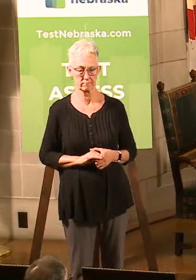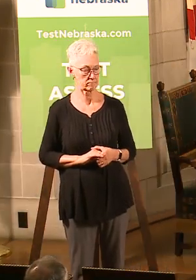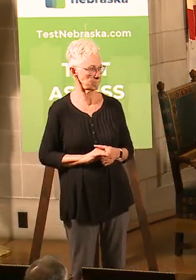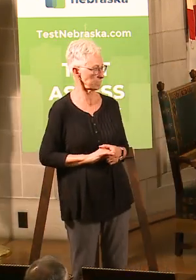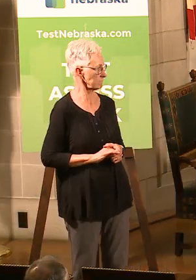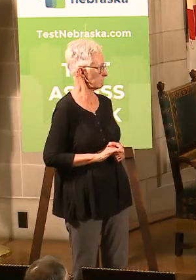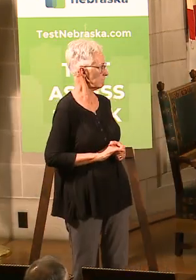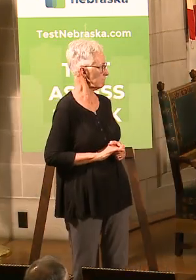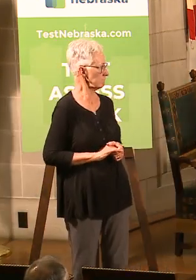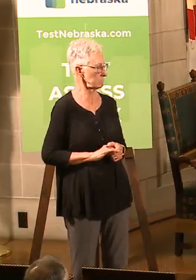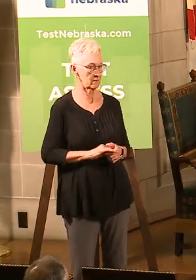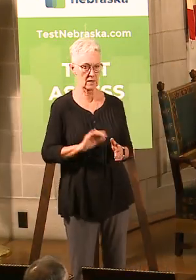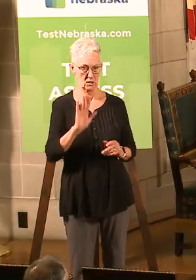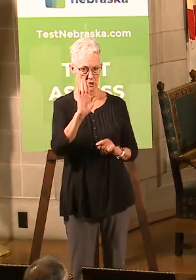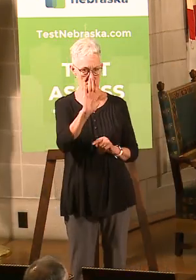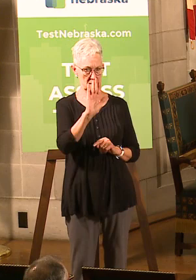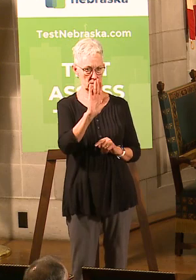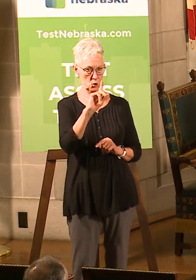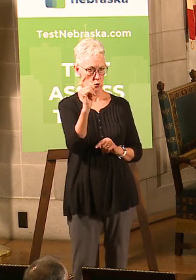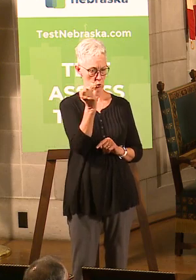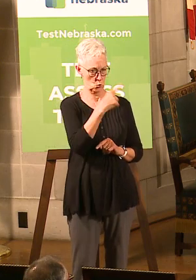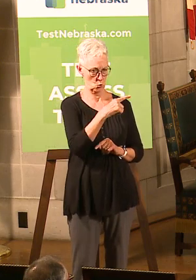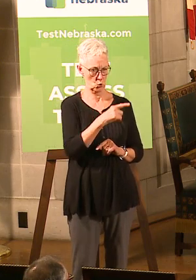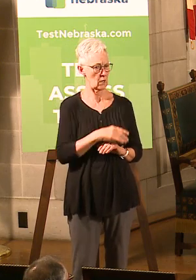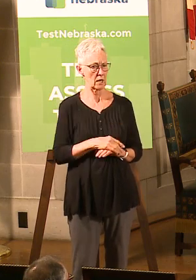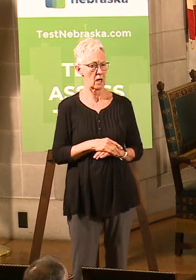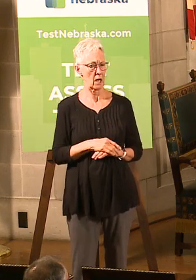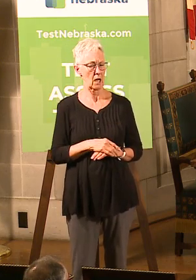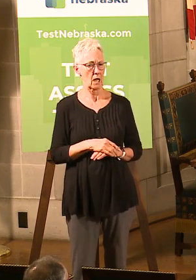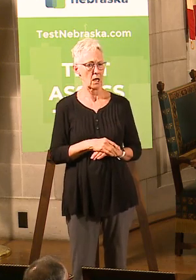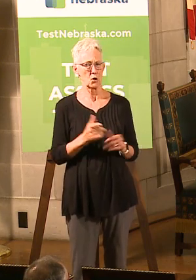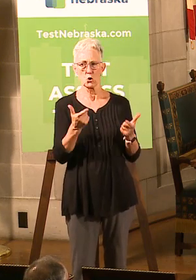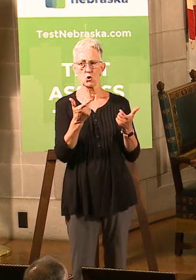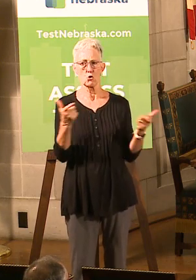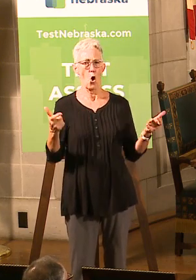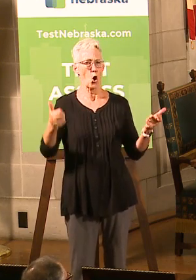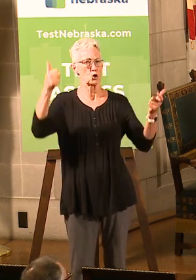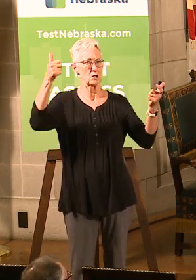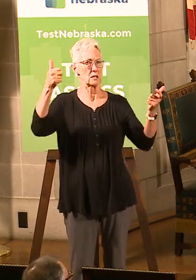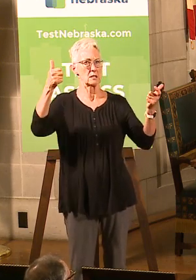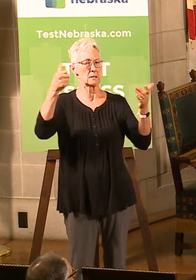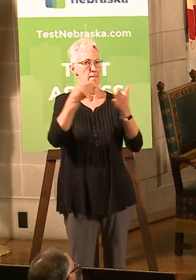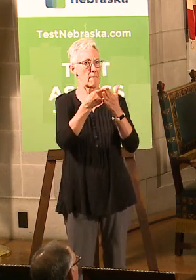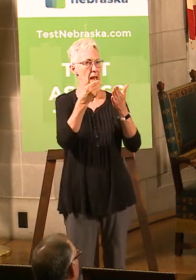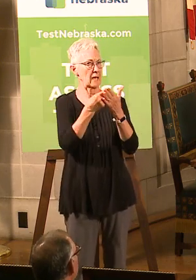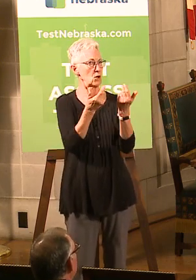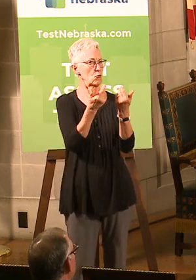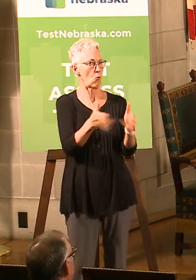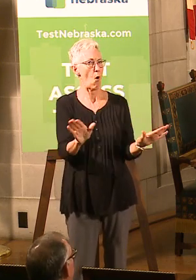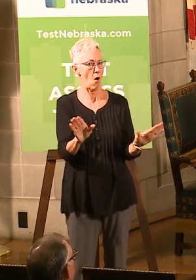So, Lee, the question was, what's been the largest amount of loss due to COVID in the farm community?